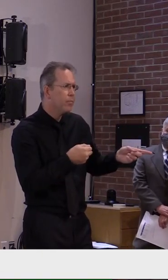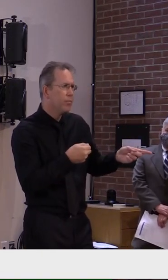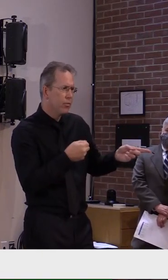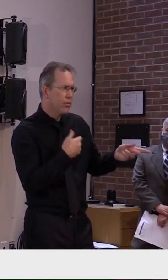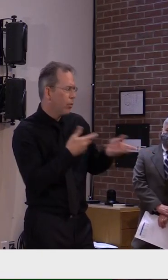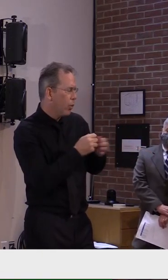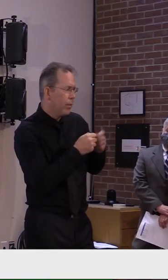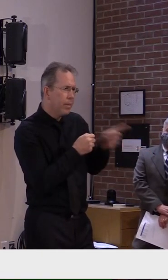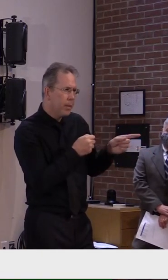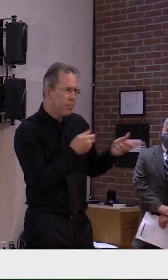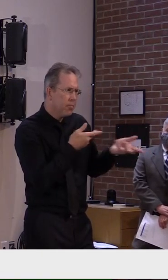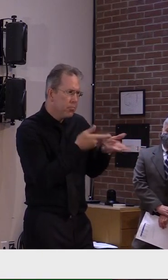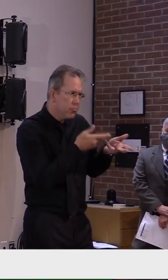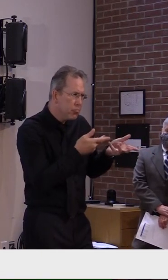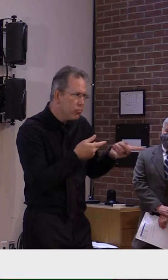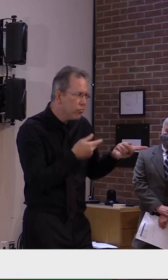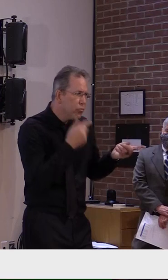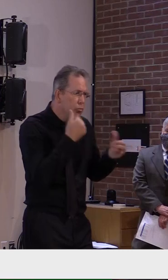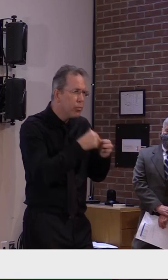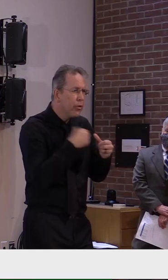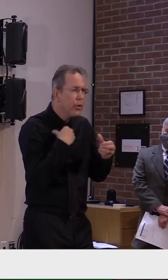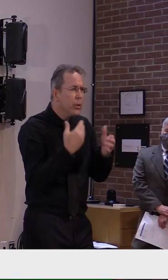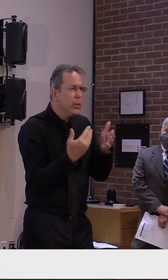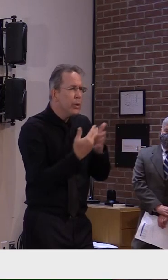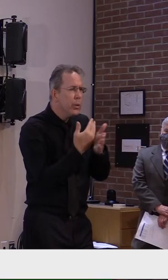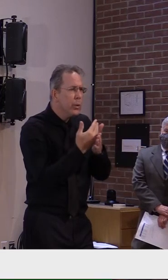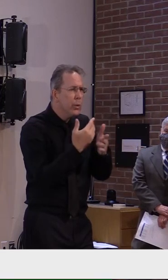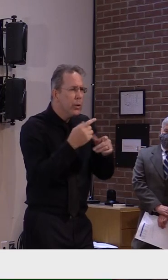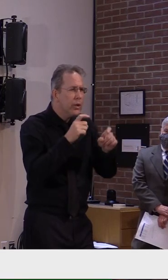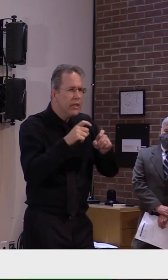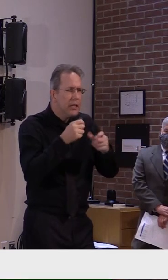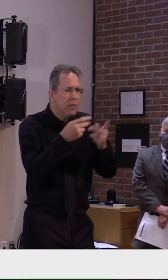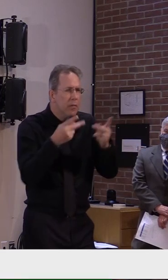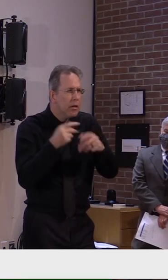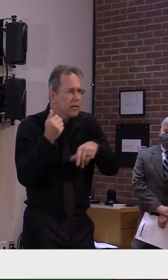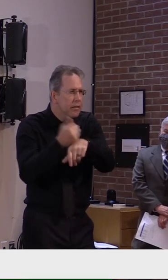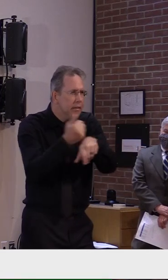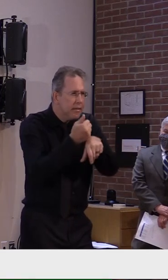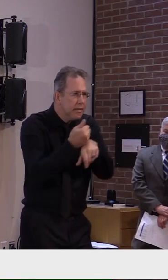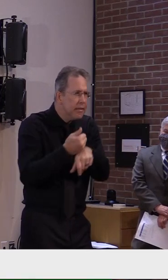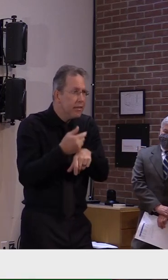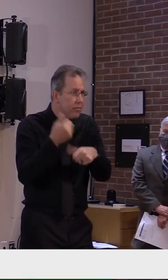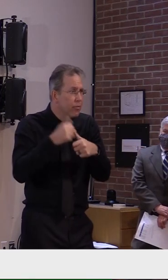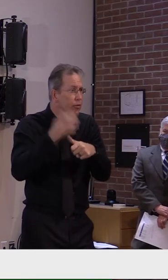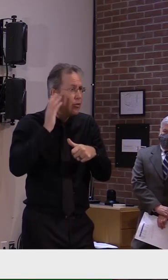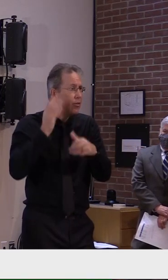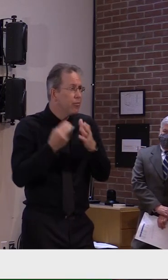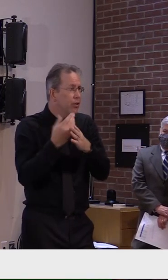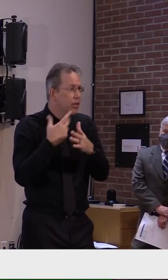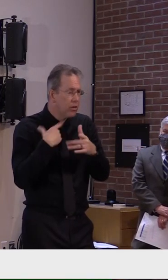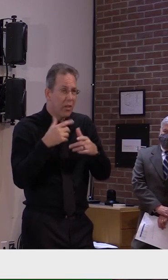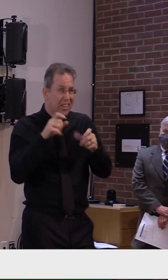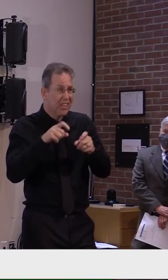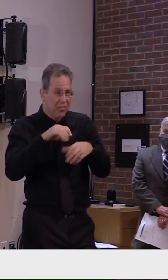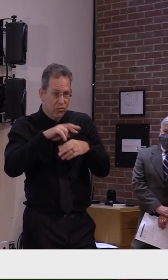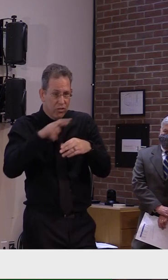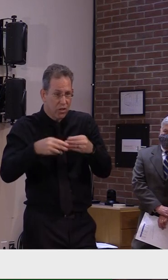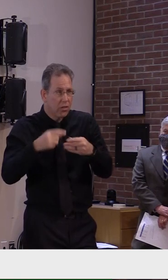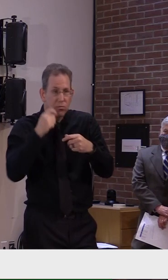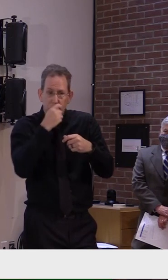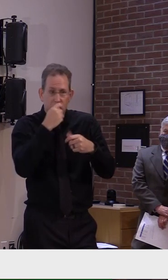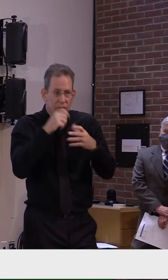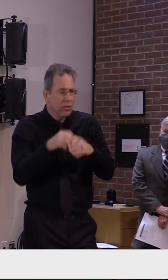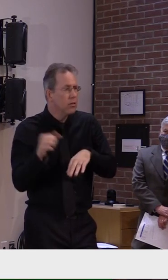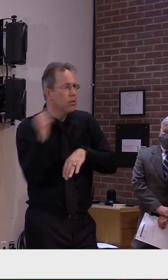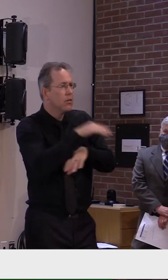and some of the surveillance testing we've been doing, both in college students previously and now in teachers from